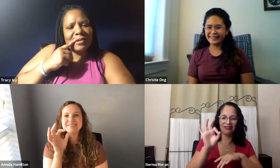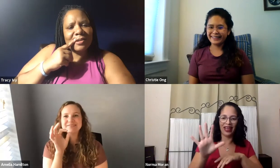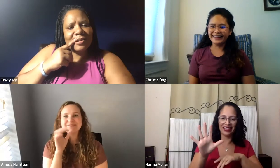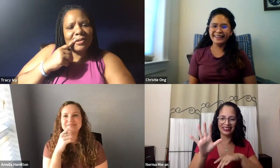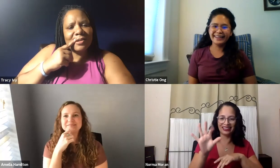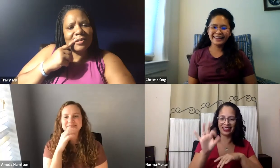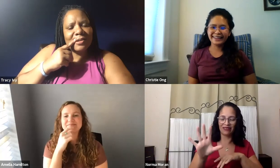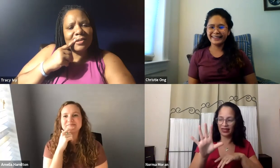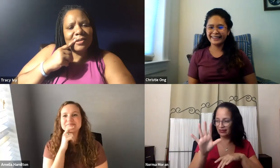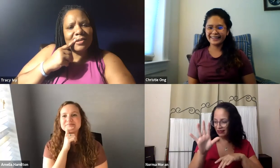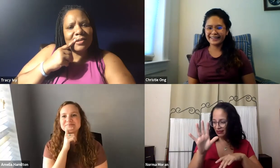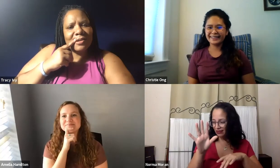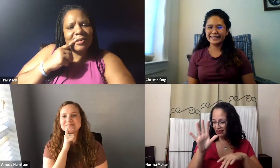I graduated in 2000.